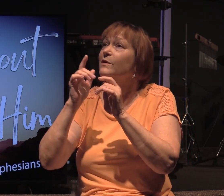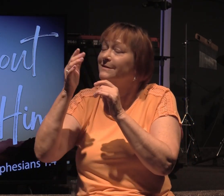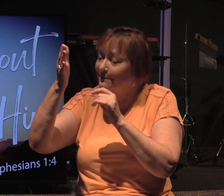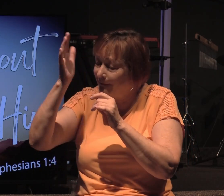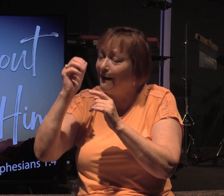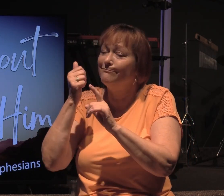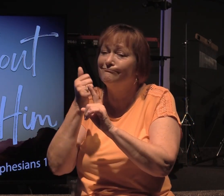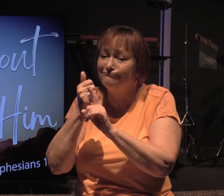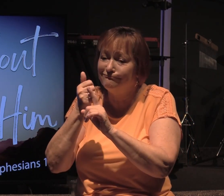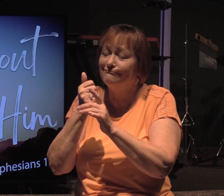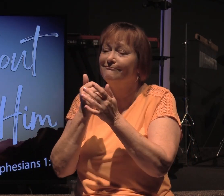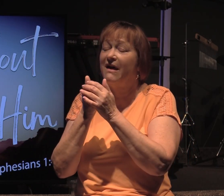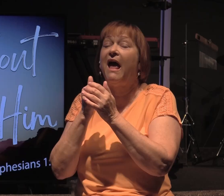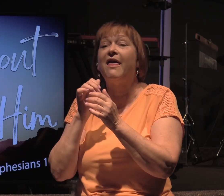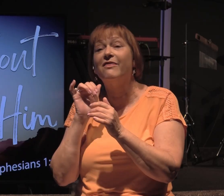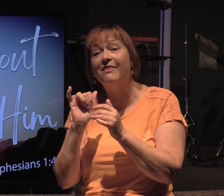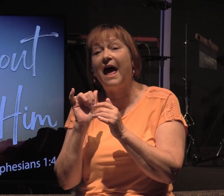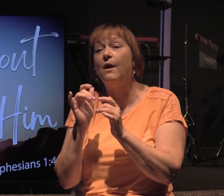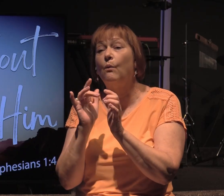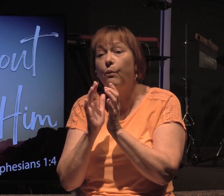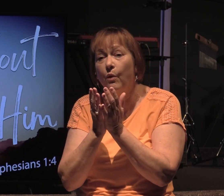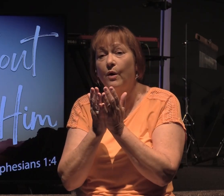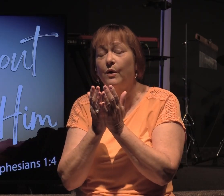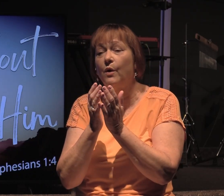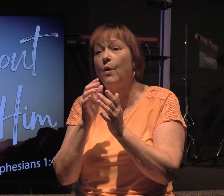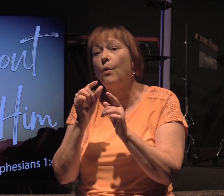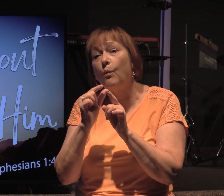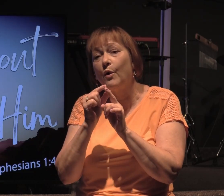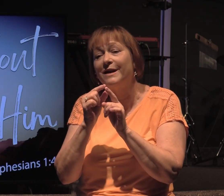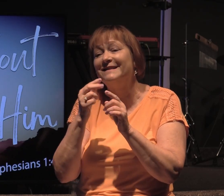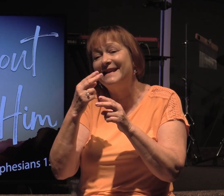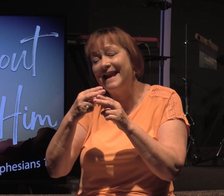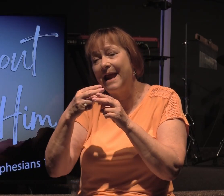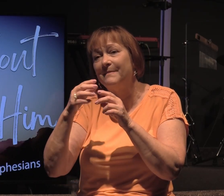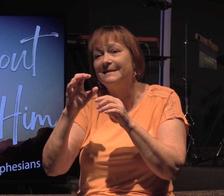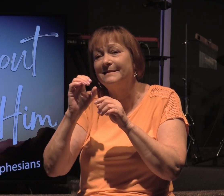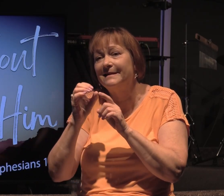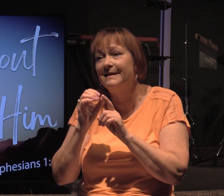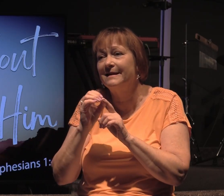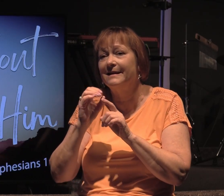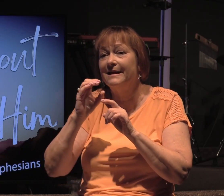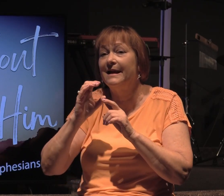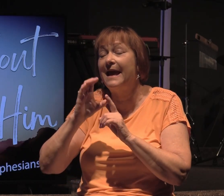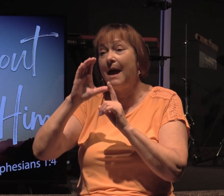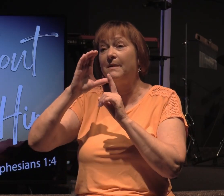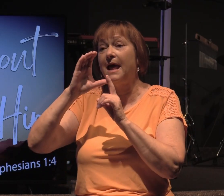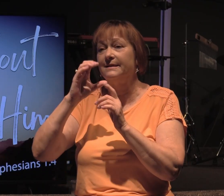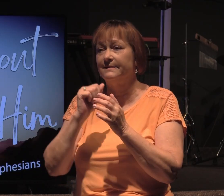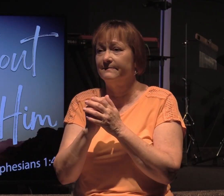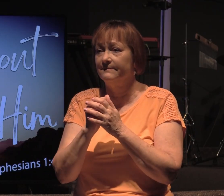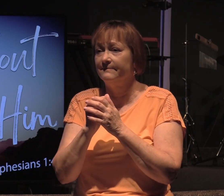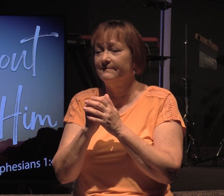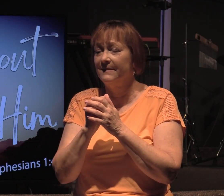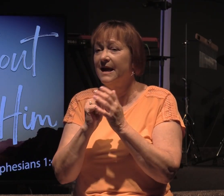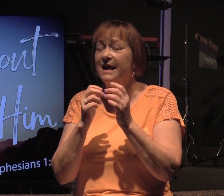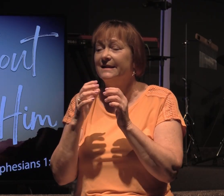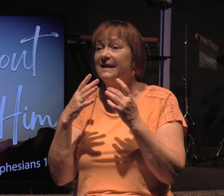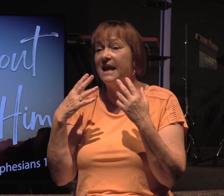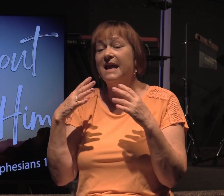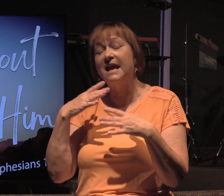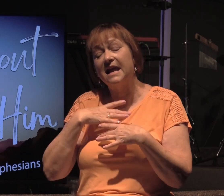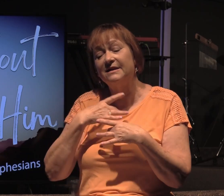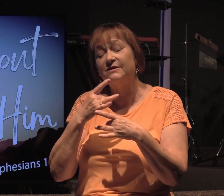By the way that word word is a name, it's capitalized. It's pretty interesting